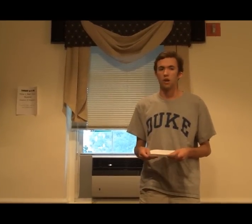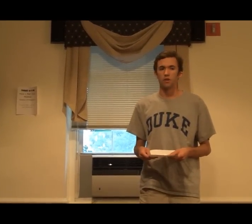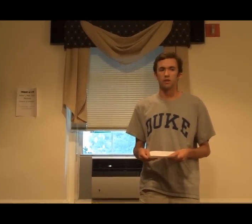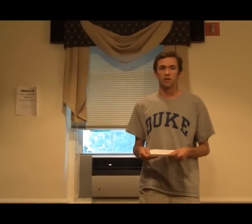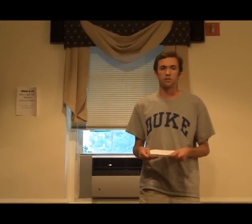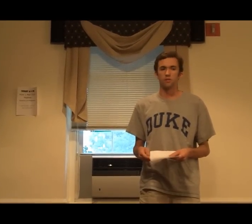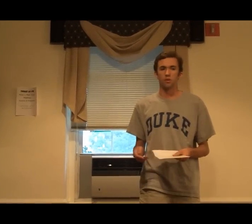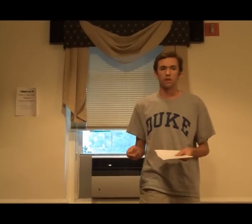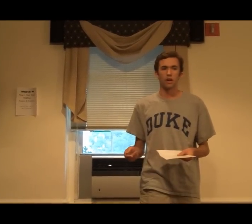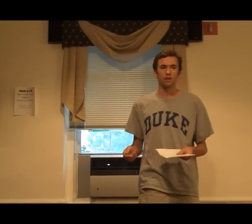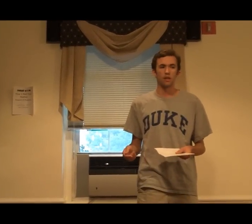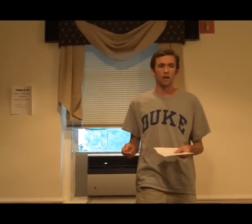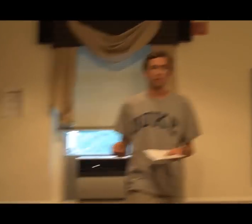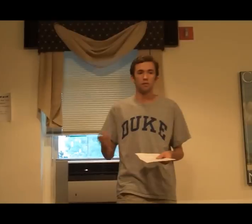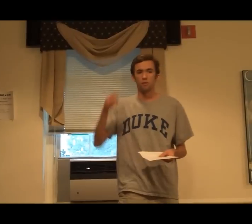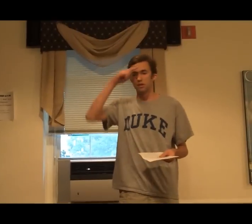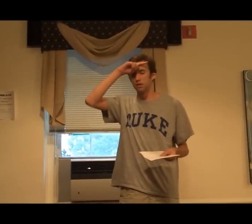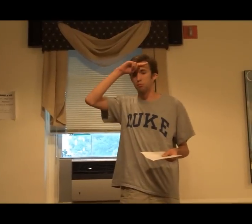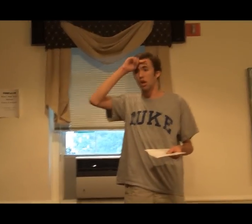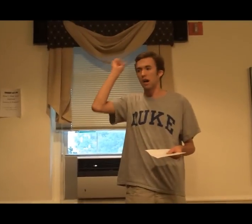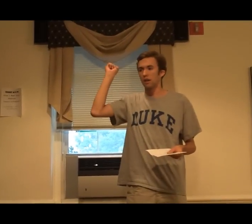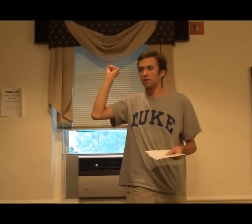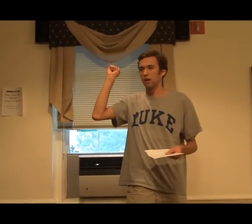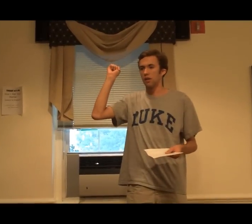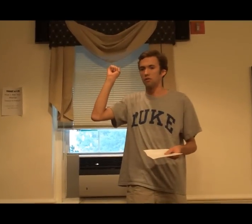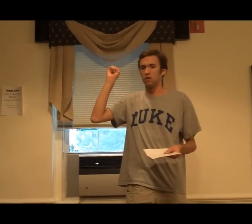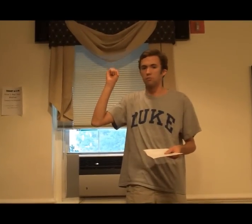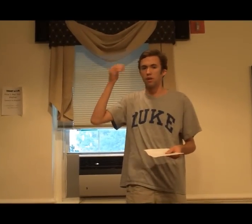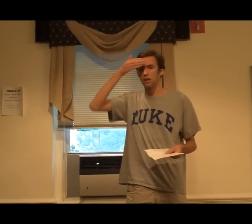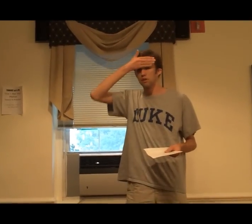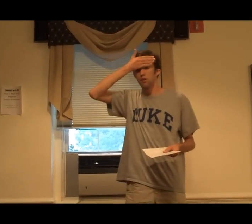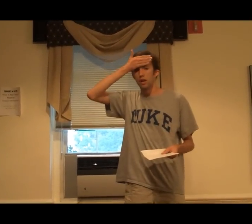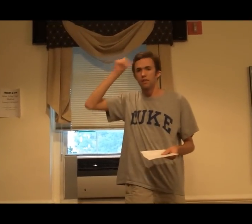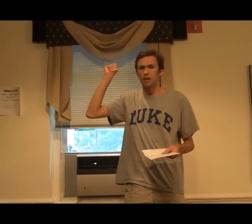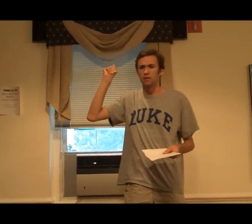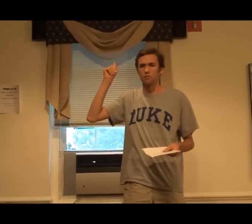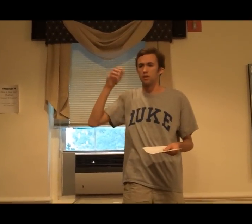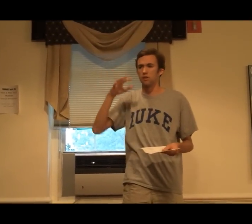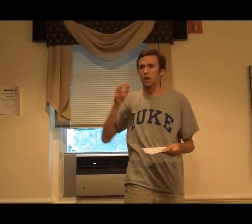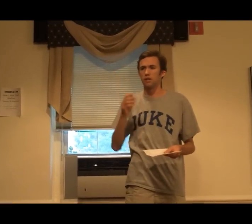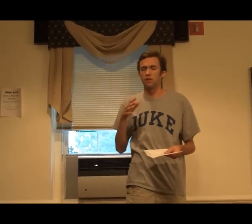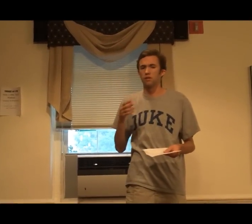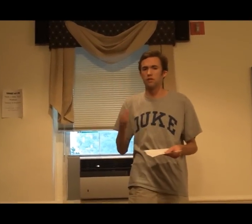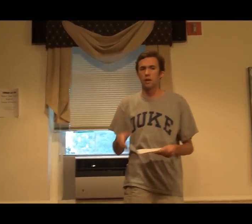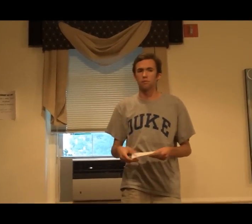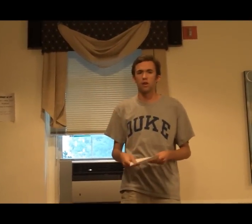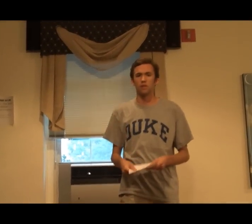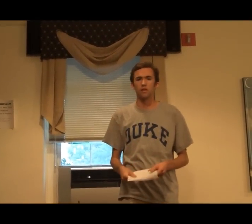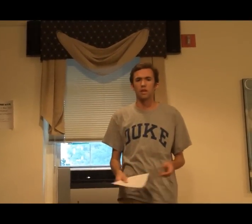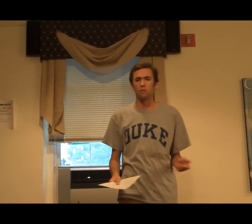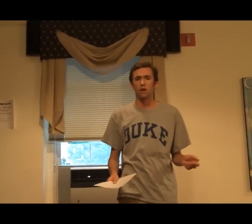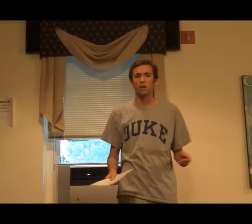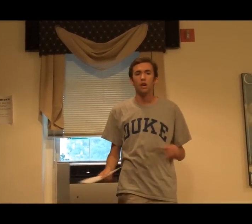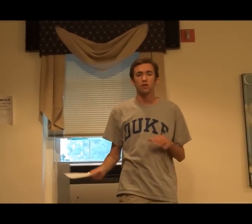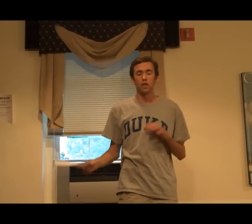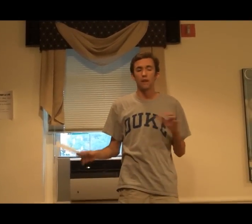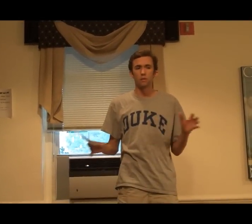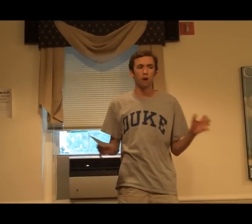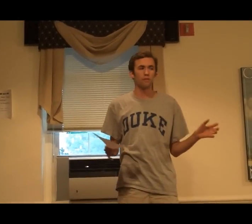For instance, when they try to sign, this is black in sign language, but they can do it like this because their hands aren't set up the same way. So they have to modify